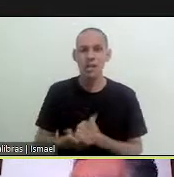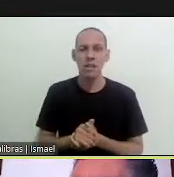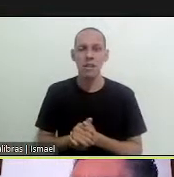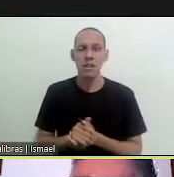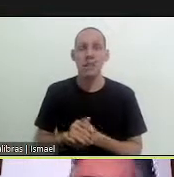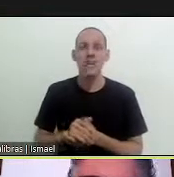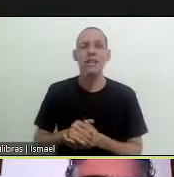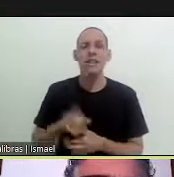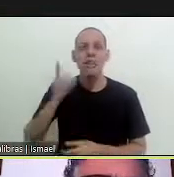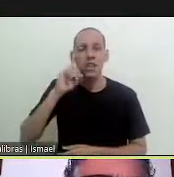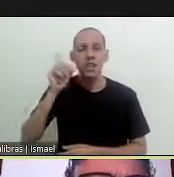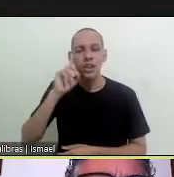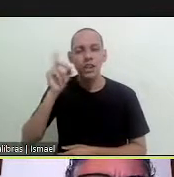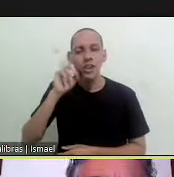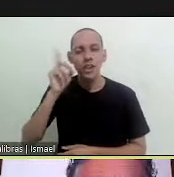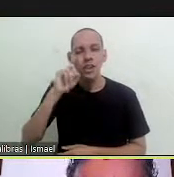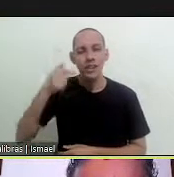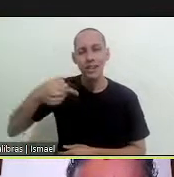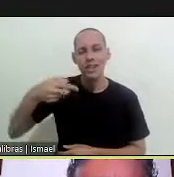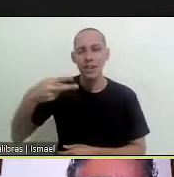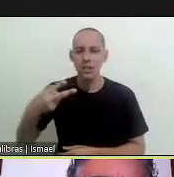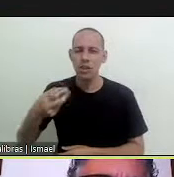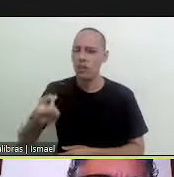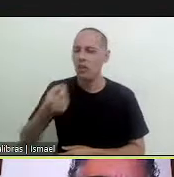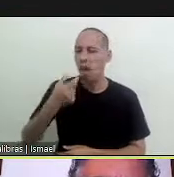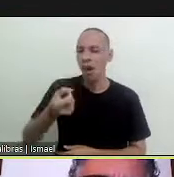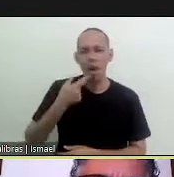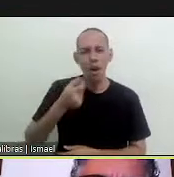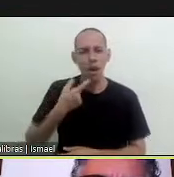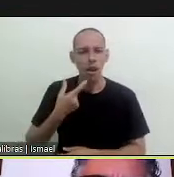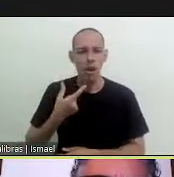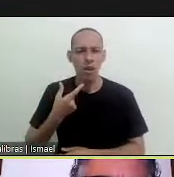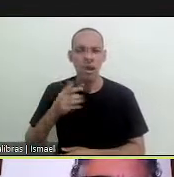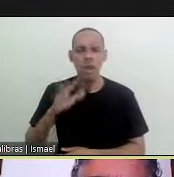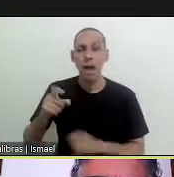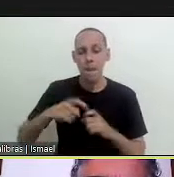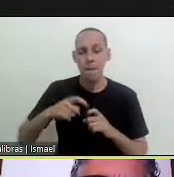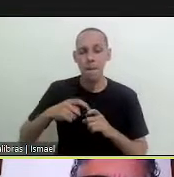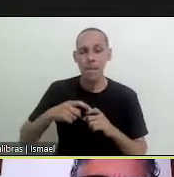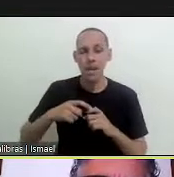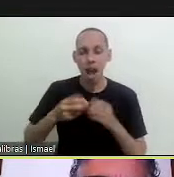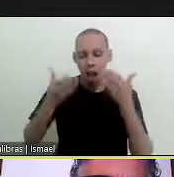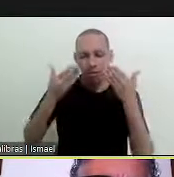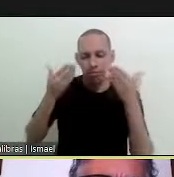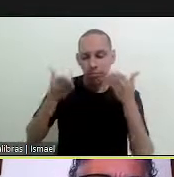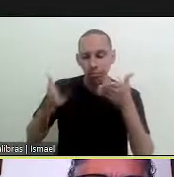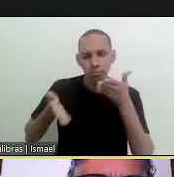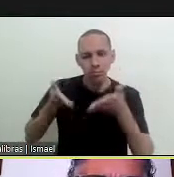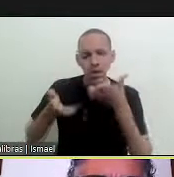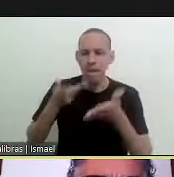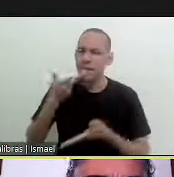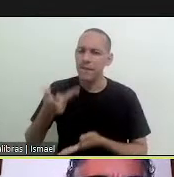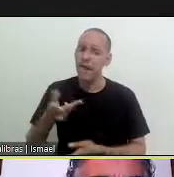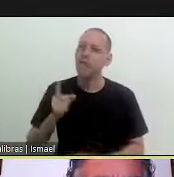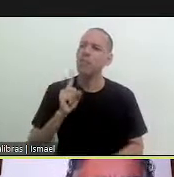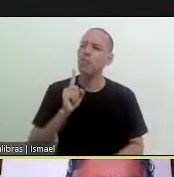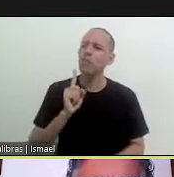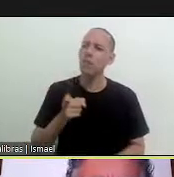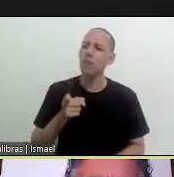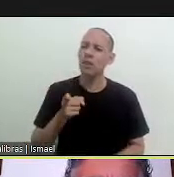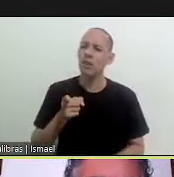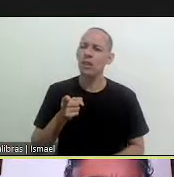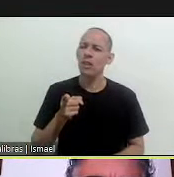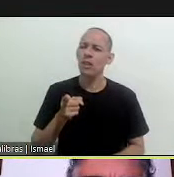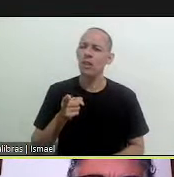72 days taking nephrotemox and a physician who was taking care of a